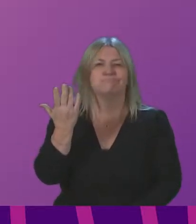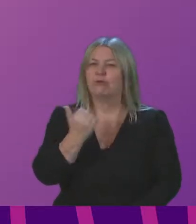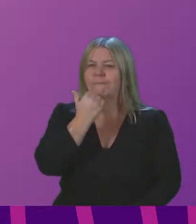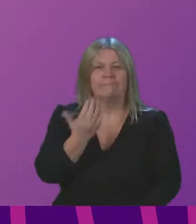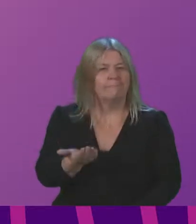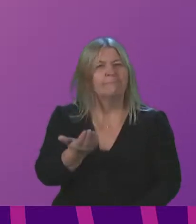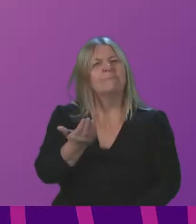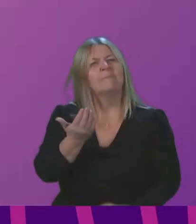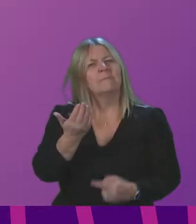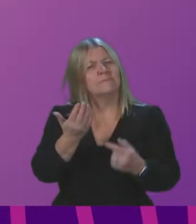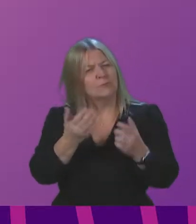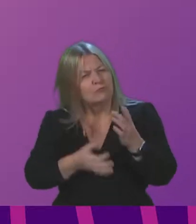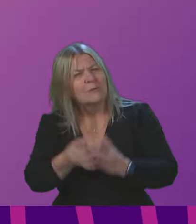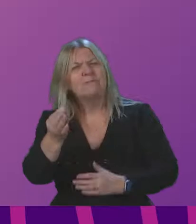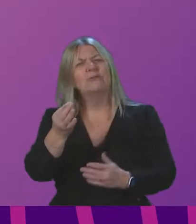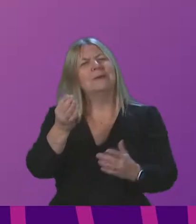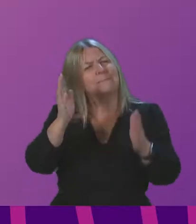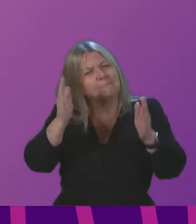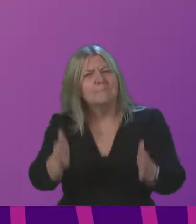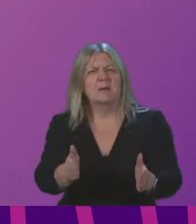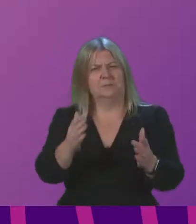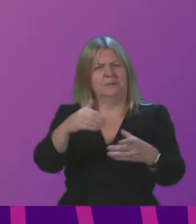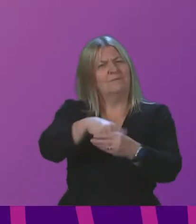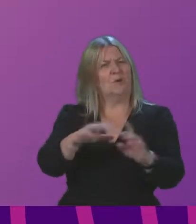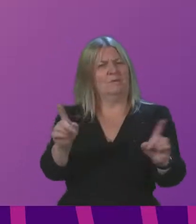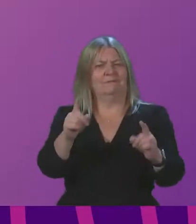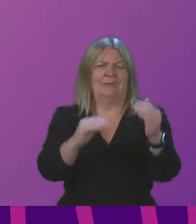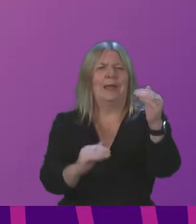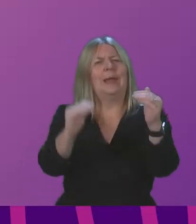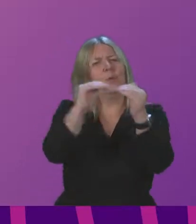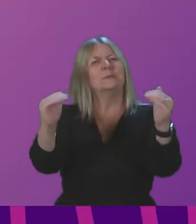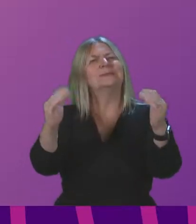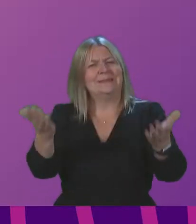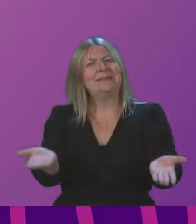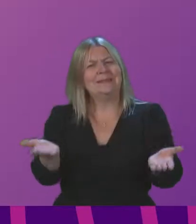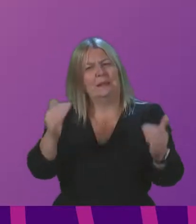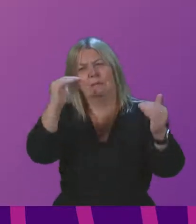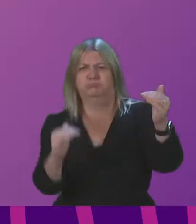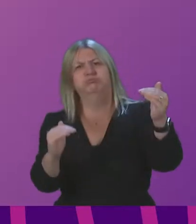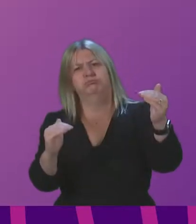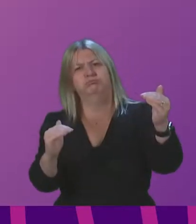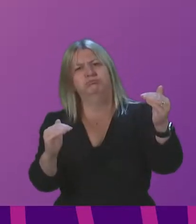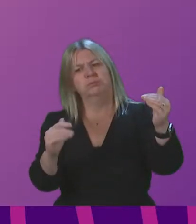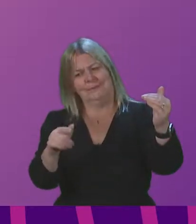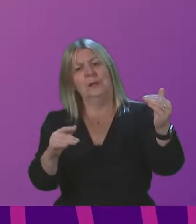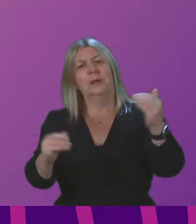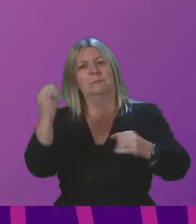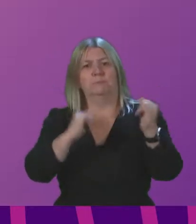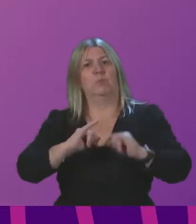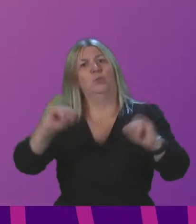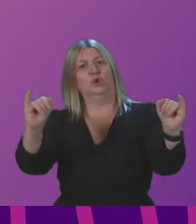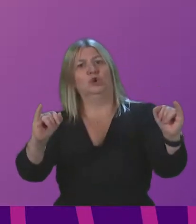must involve tackling inequalities, inequalities that have only been exacerbated by the pandemic.